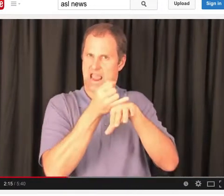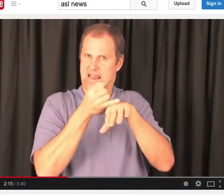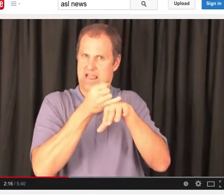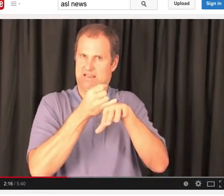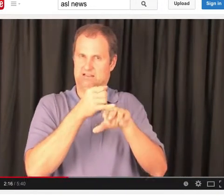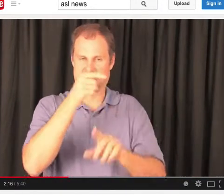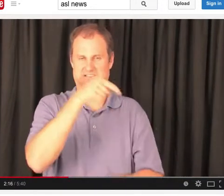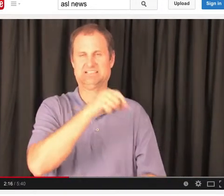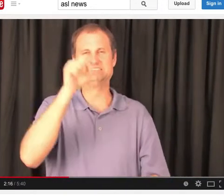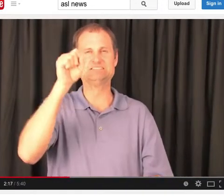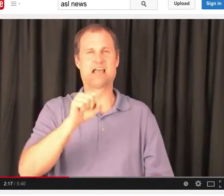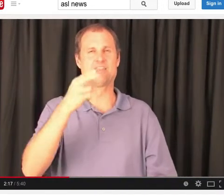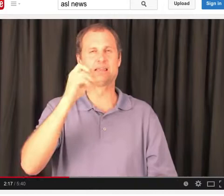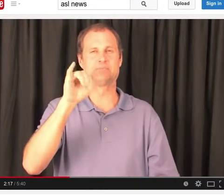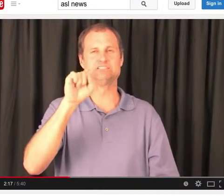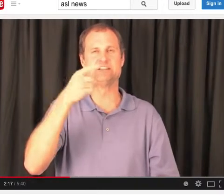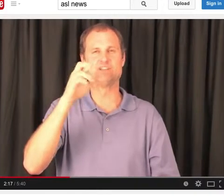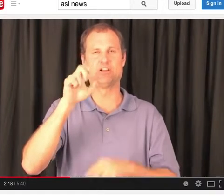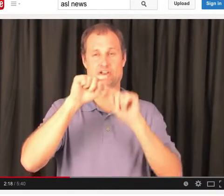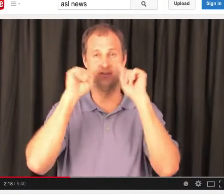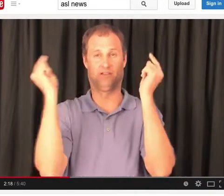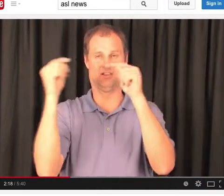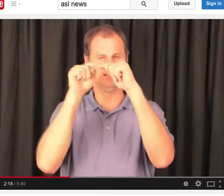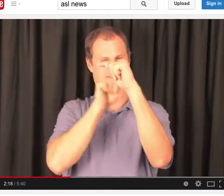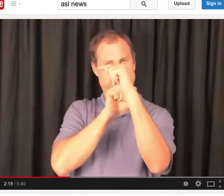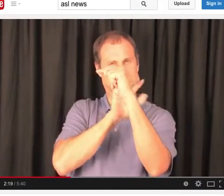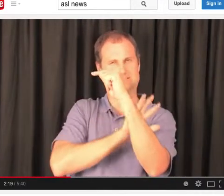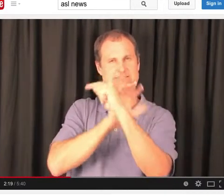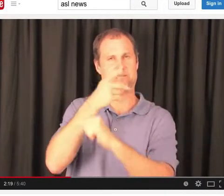chick, and the other will fly and gather food.